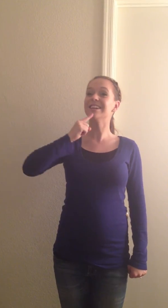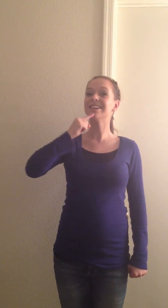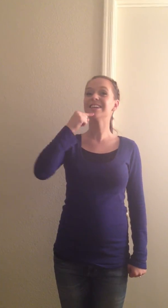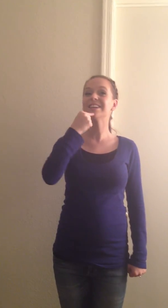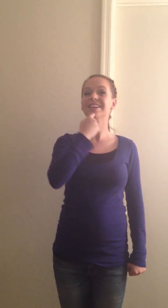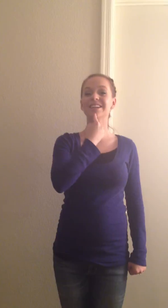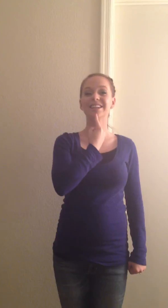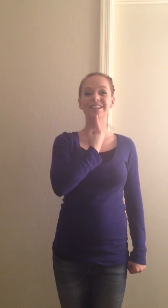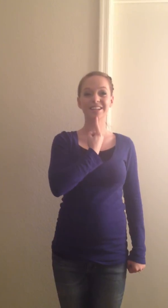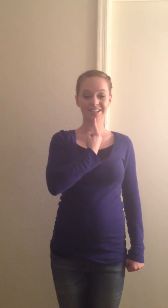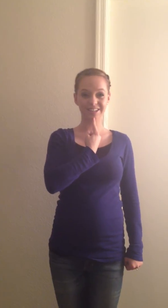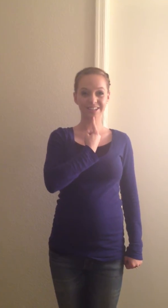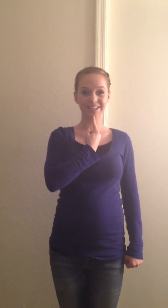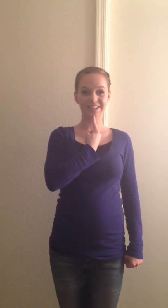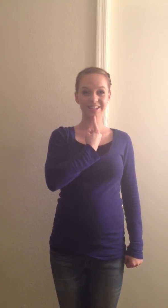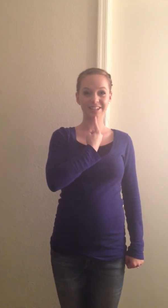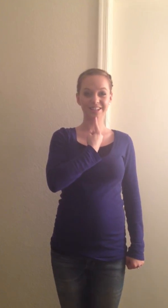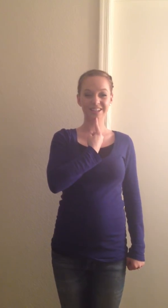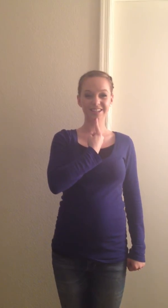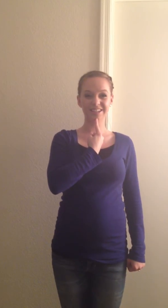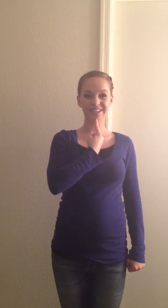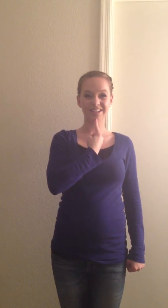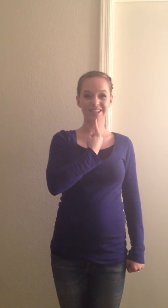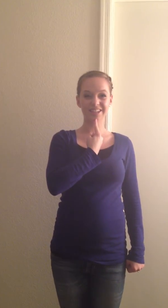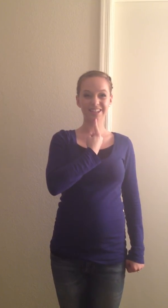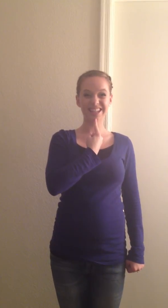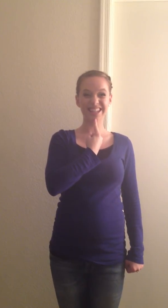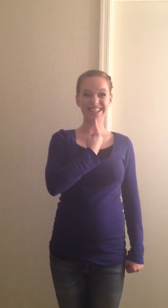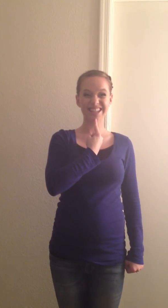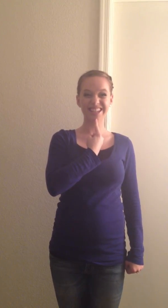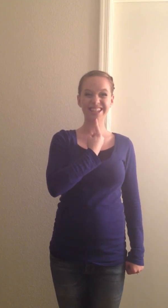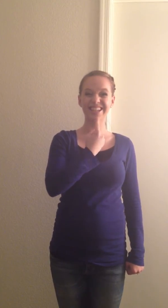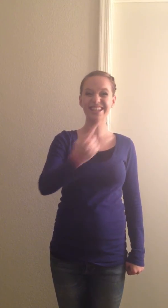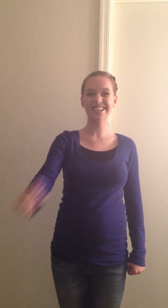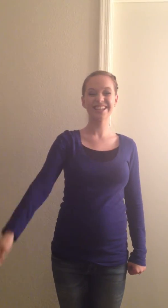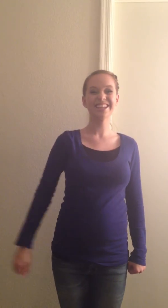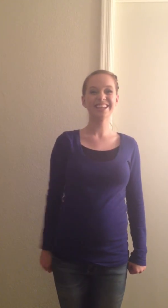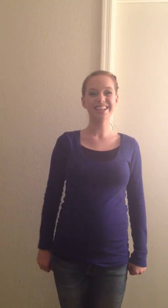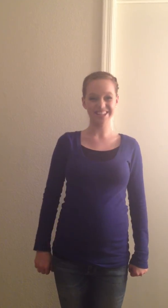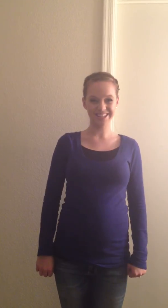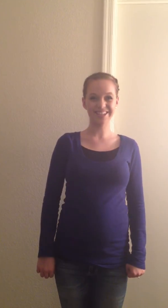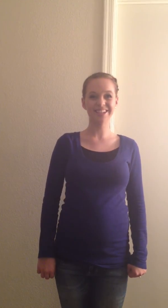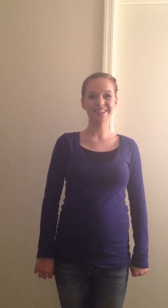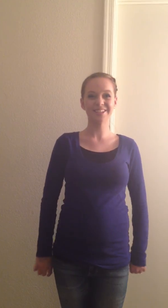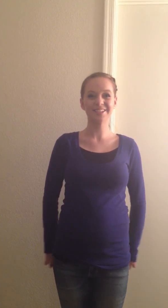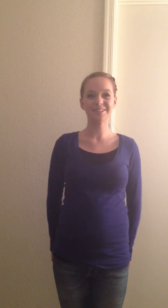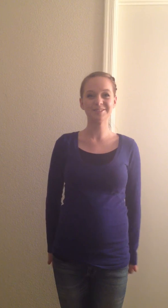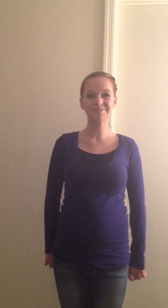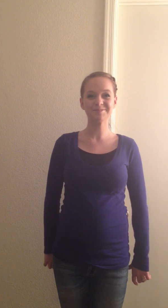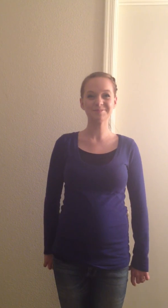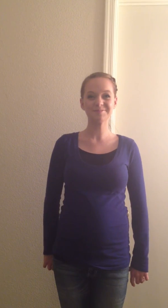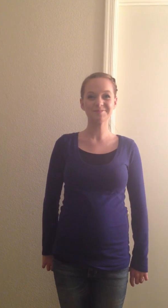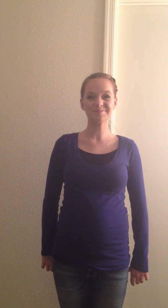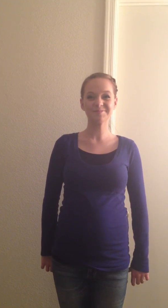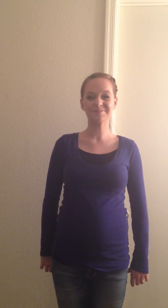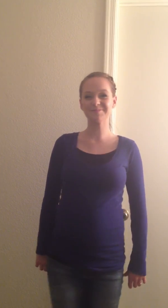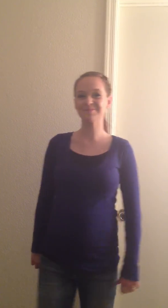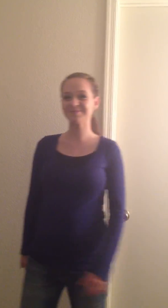sour, oh, see, he couldn't reach them, so he.